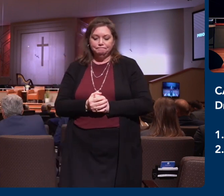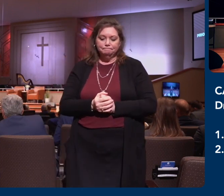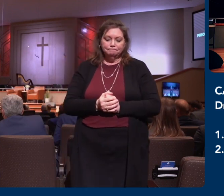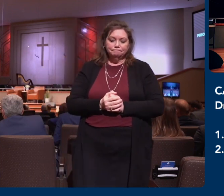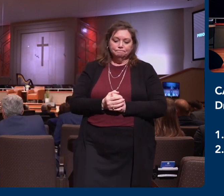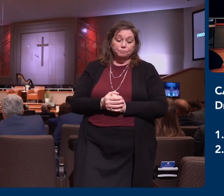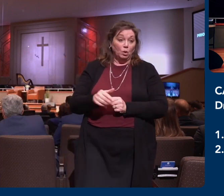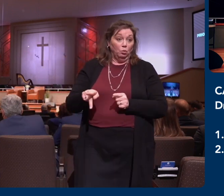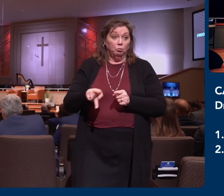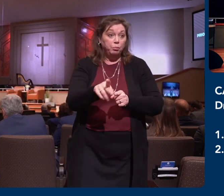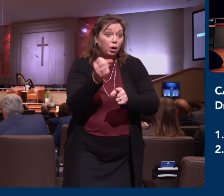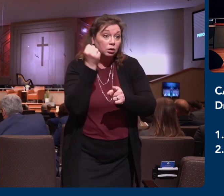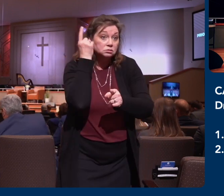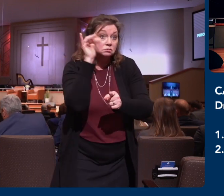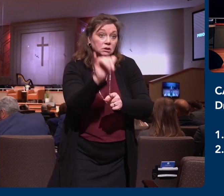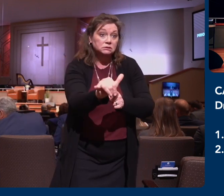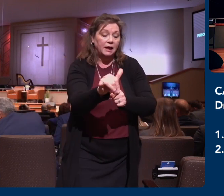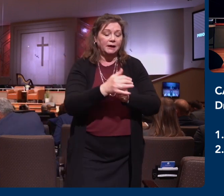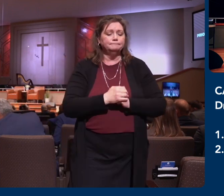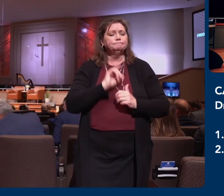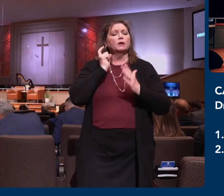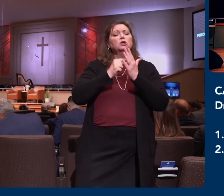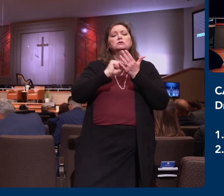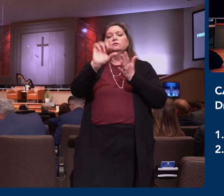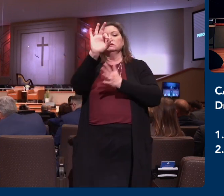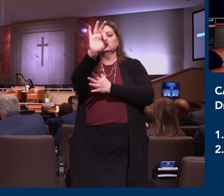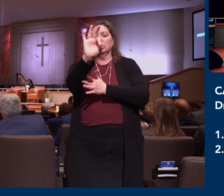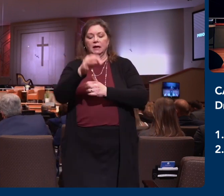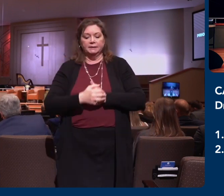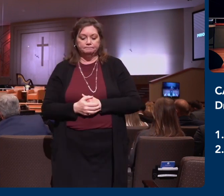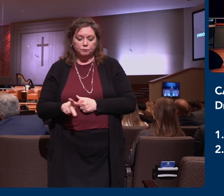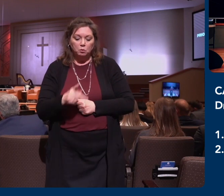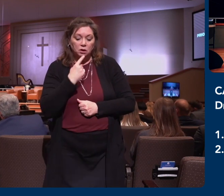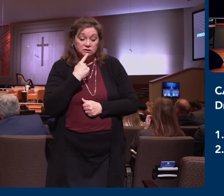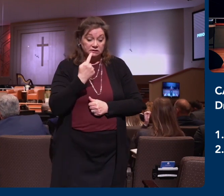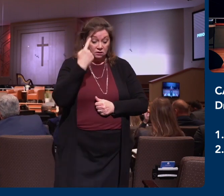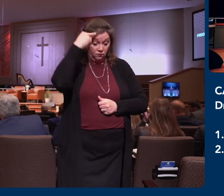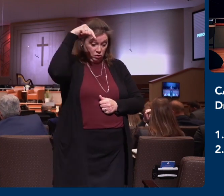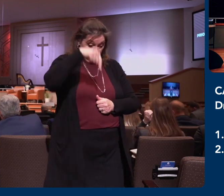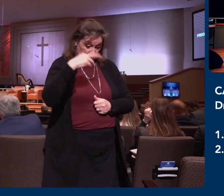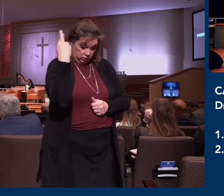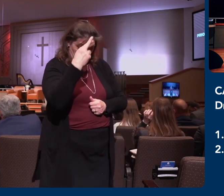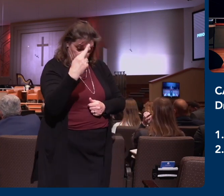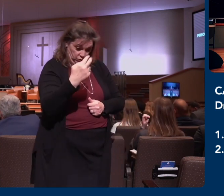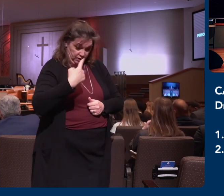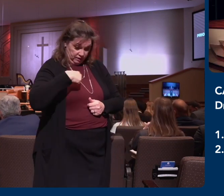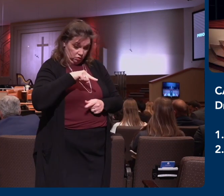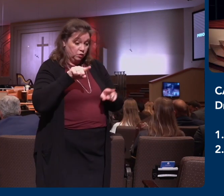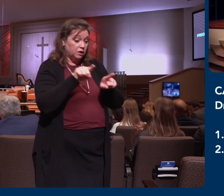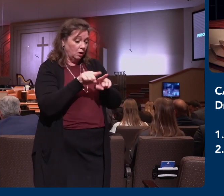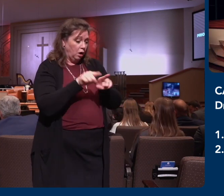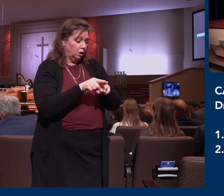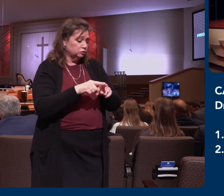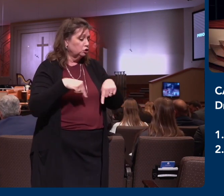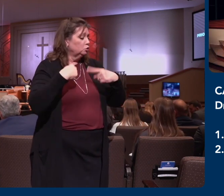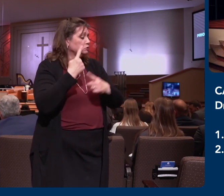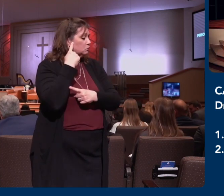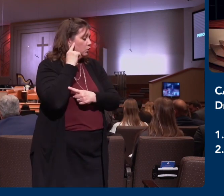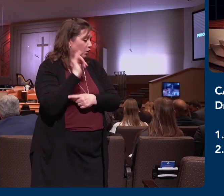you'll look down with me in verse number nine, he says, For this cause, we also, since the day we heard it, do not cease to pray for